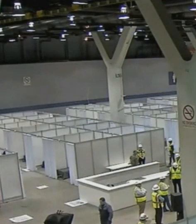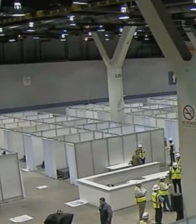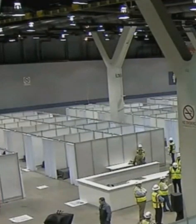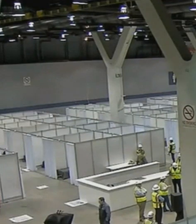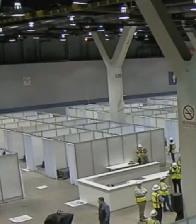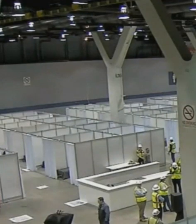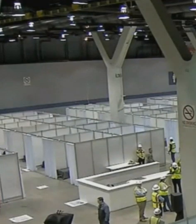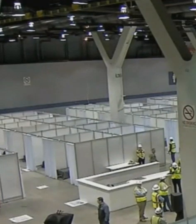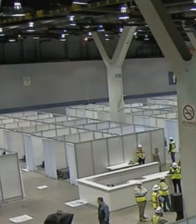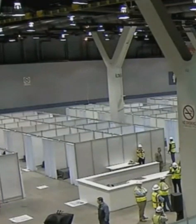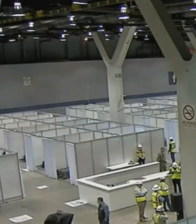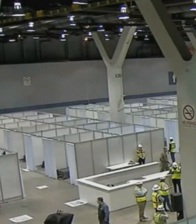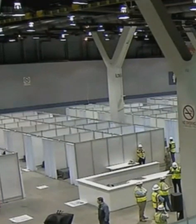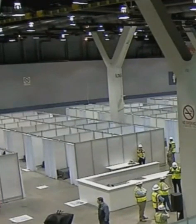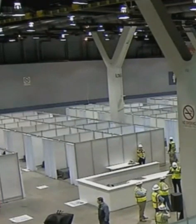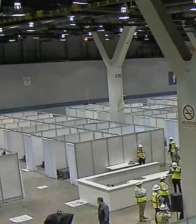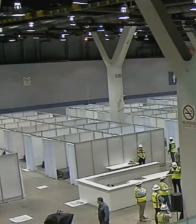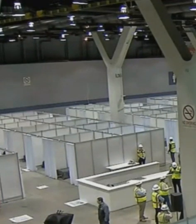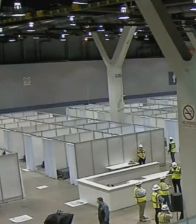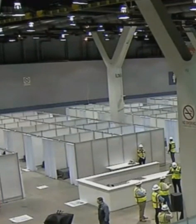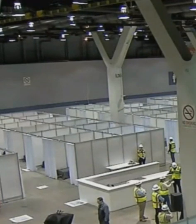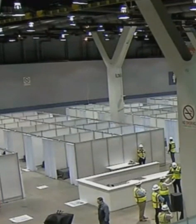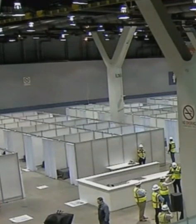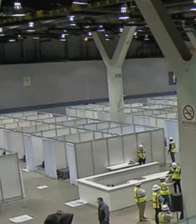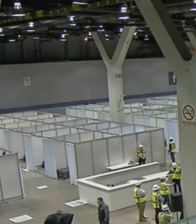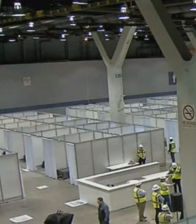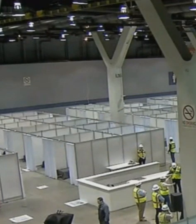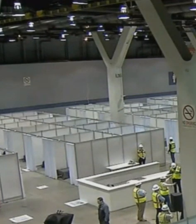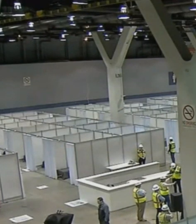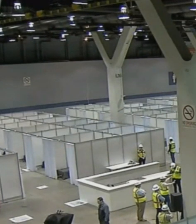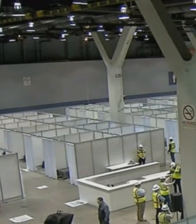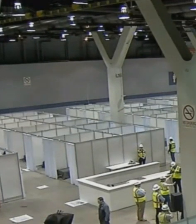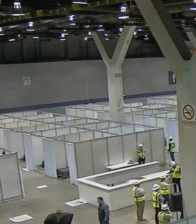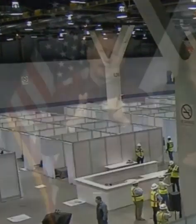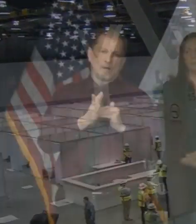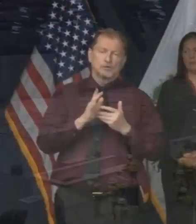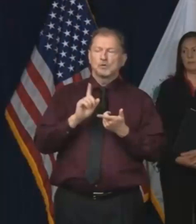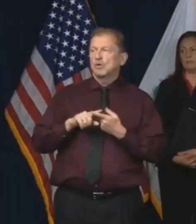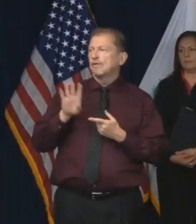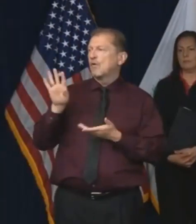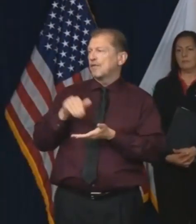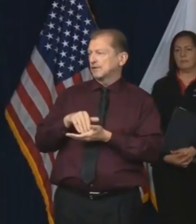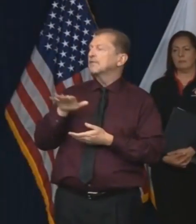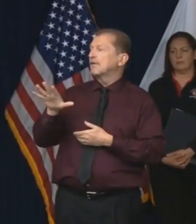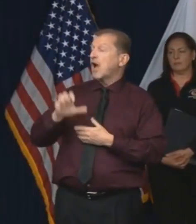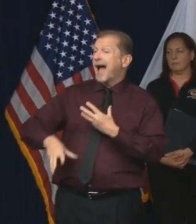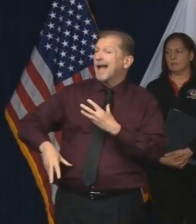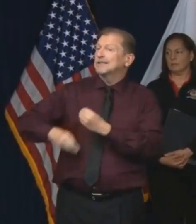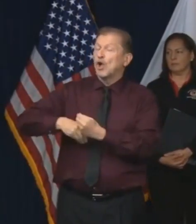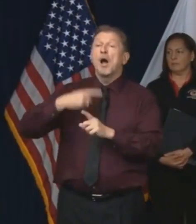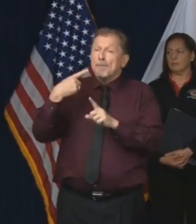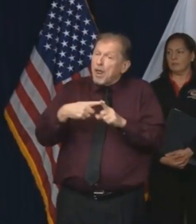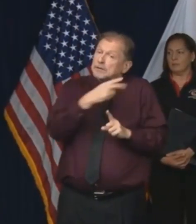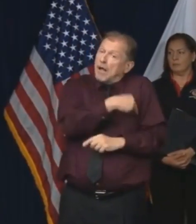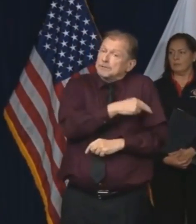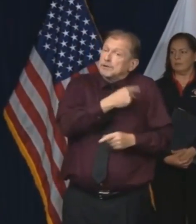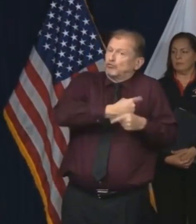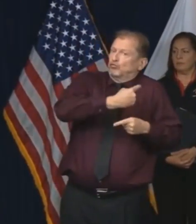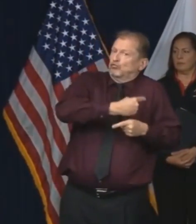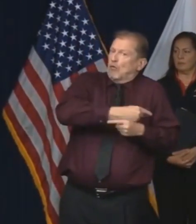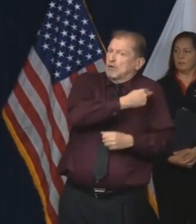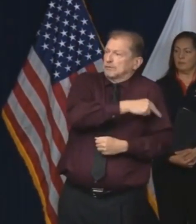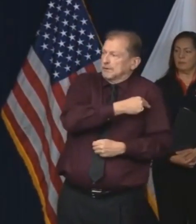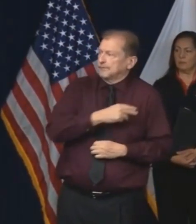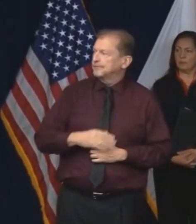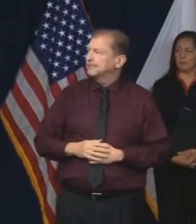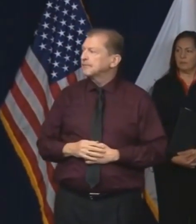across the state, maybe it's probably between 4,000 and 4,500 additional beds on top of hospital beds that already exist.